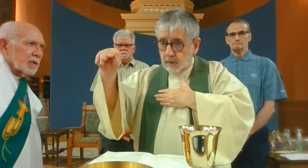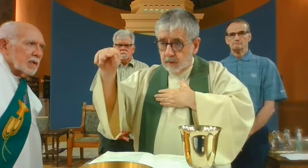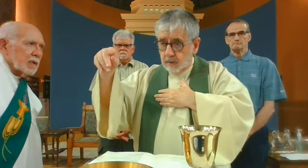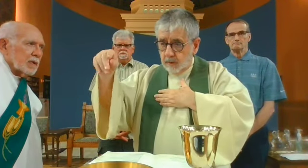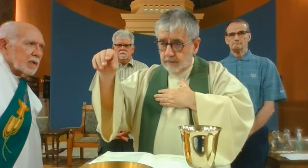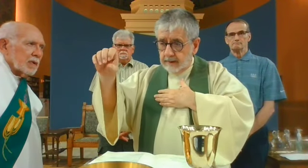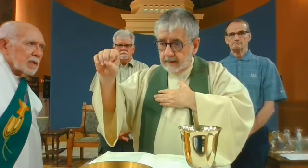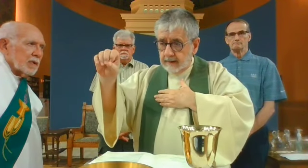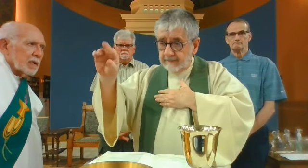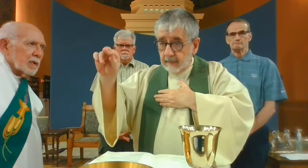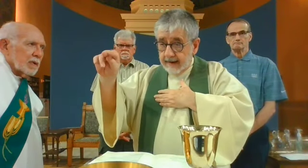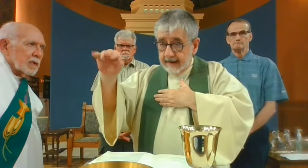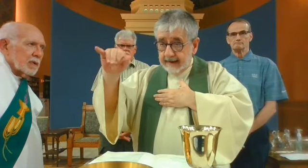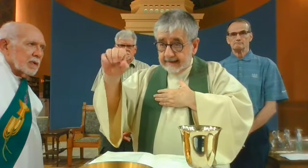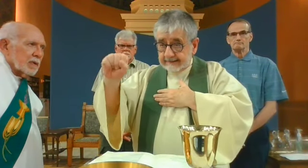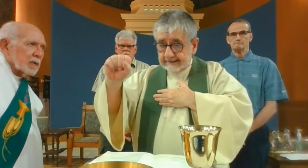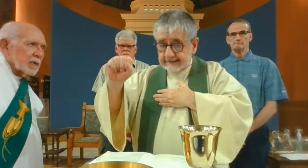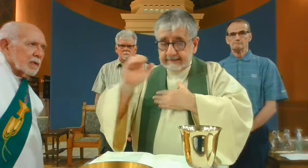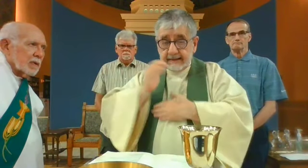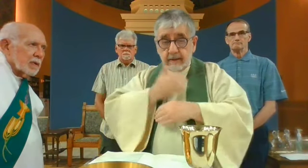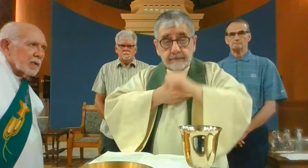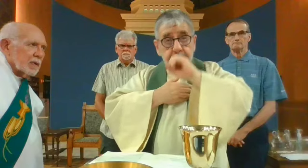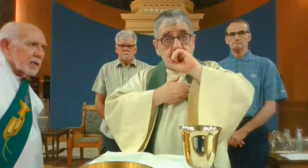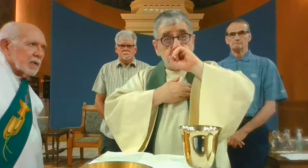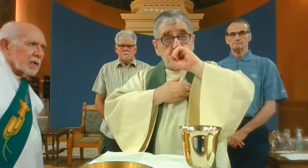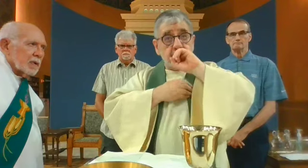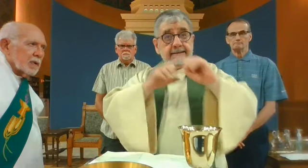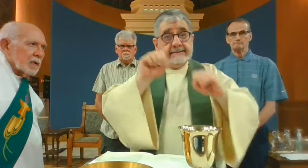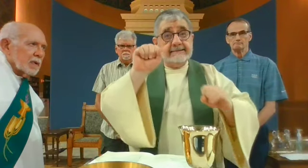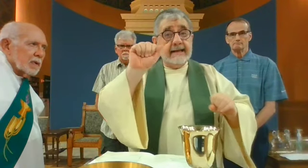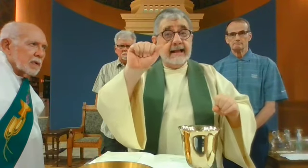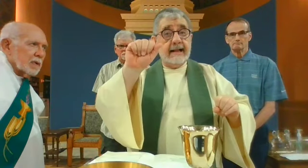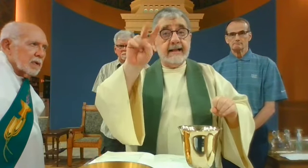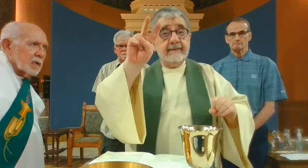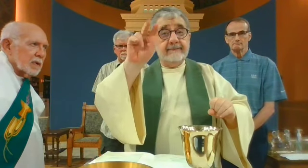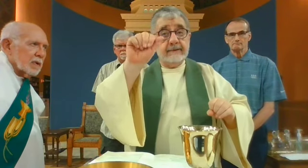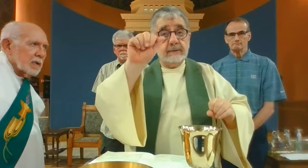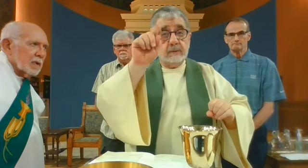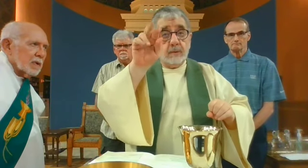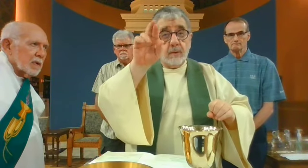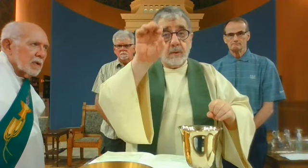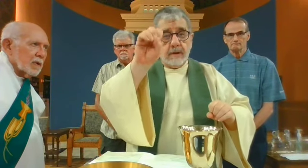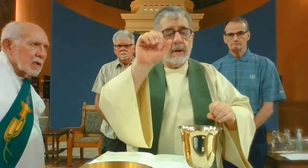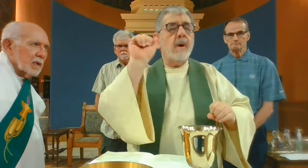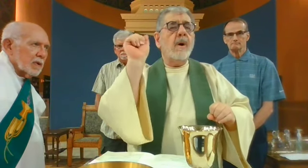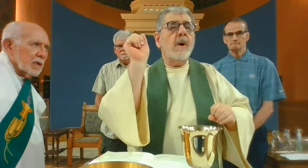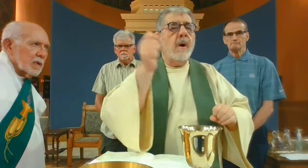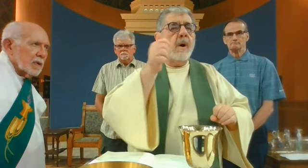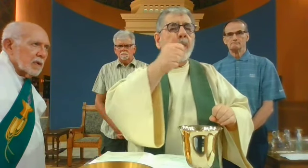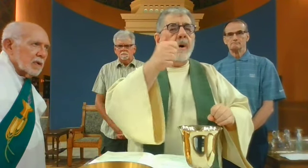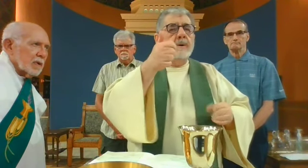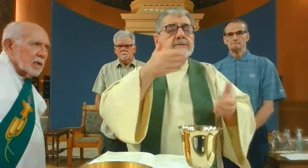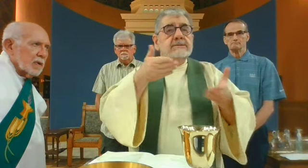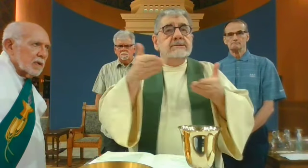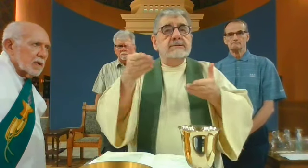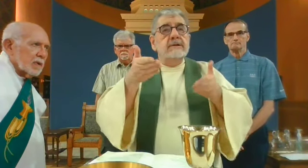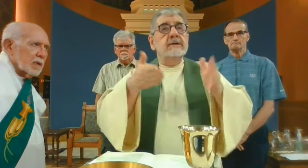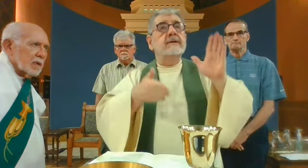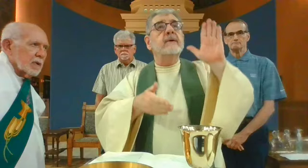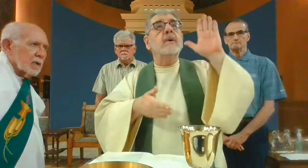together with Francis our Pope and Salvatore our Bishop and all